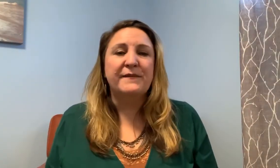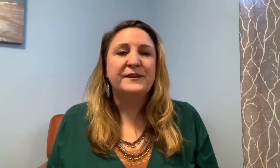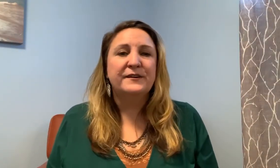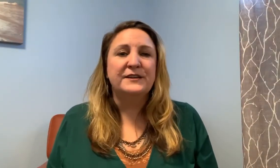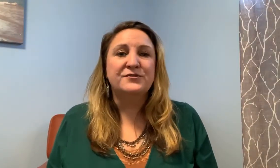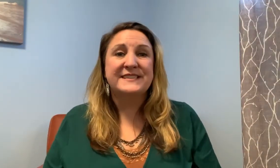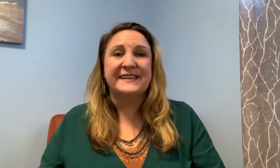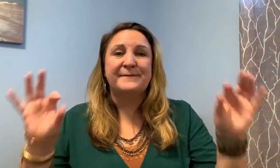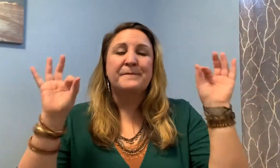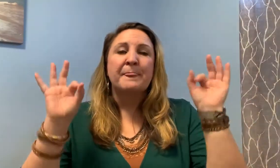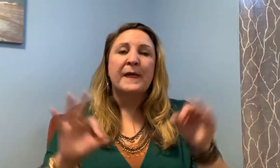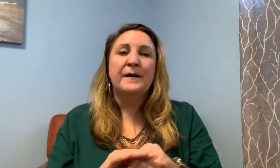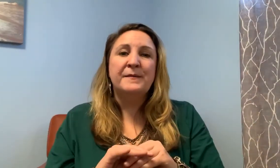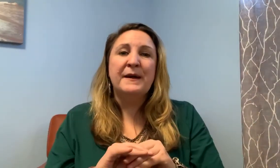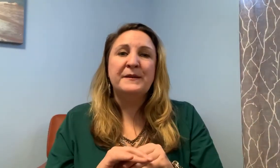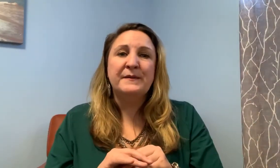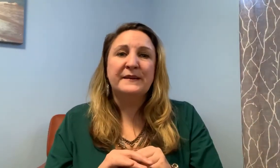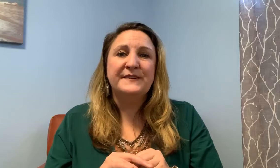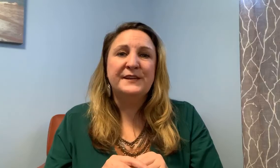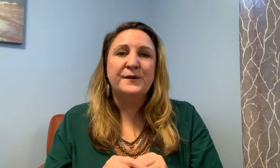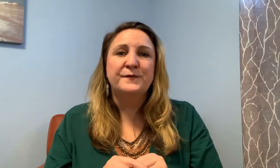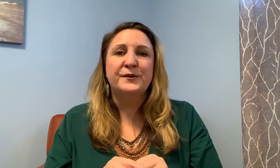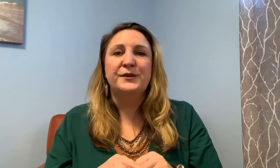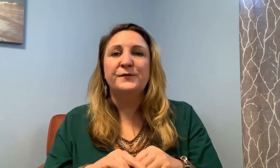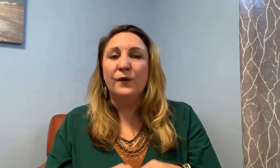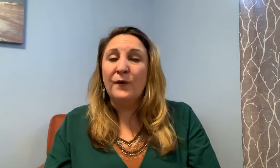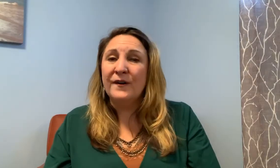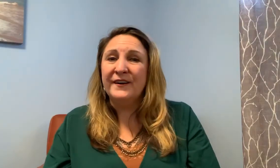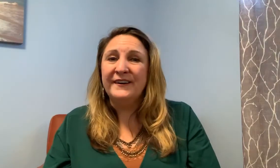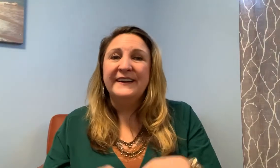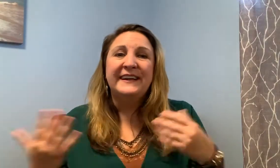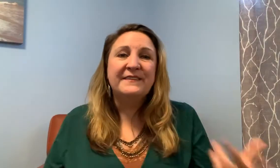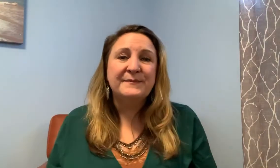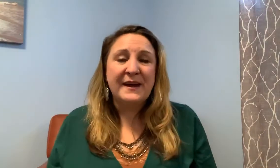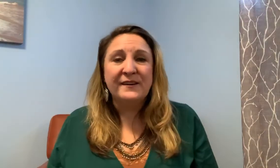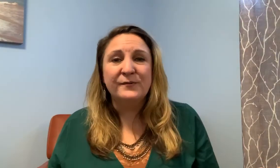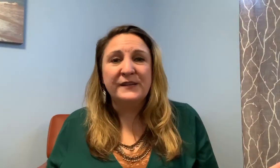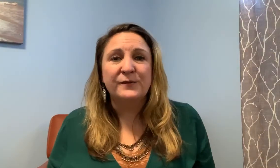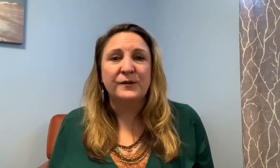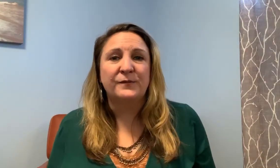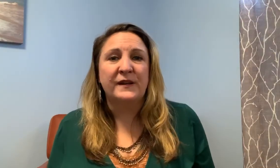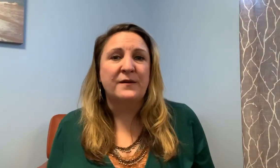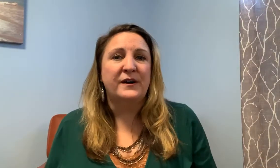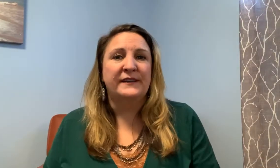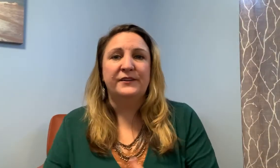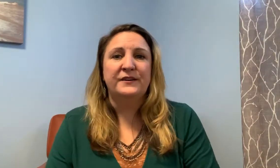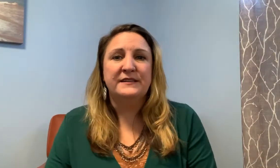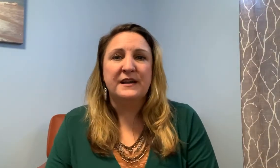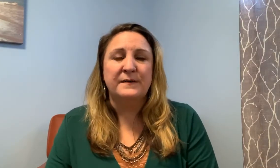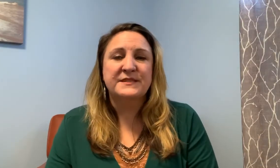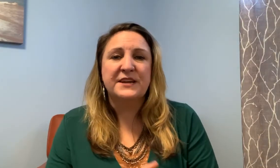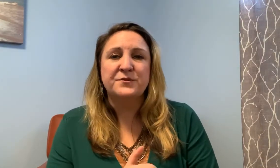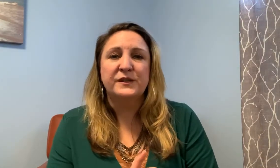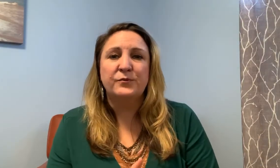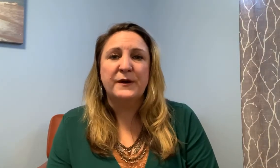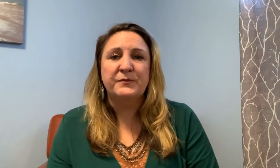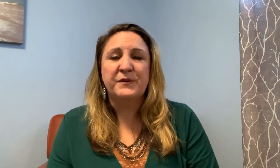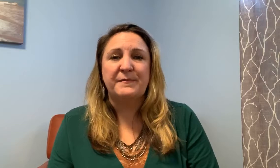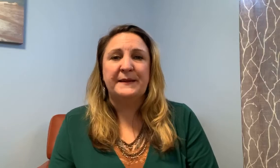you're interested in I'm happy to make a video for you or even better we could work one-on-one you can schedule an appointment with me